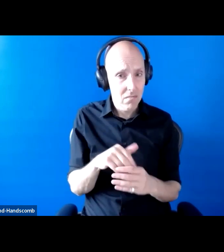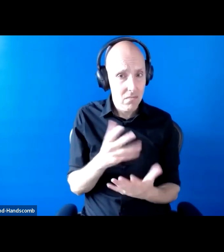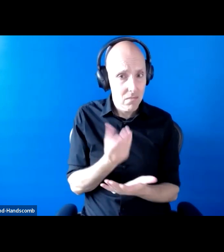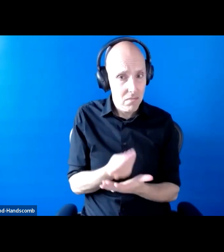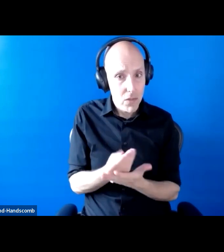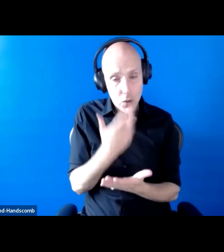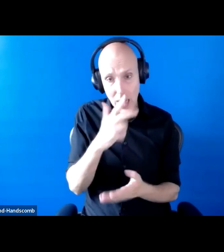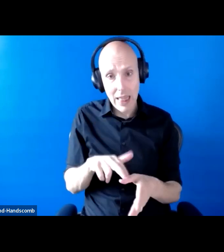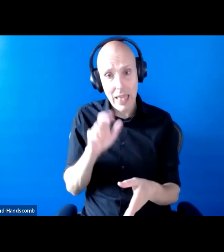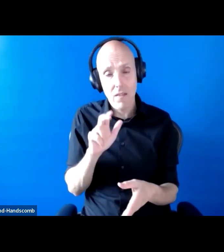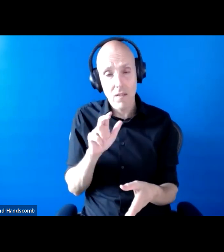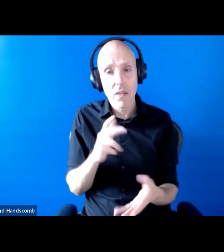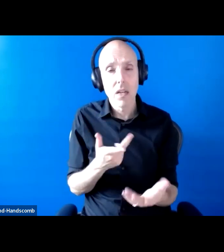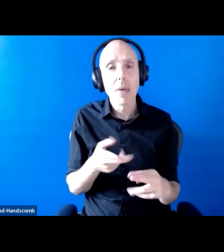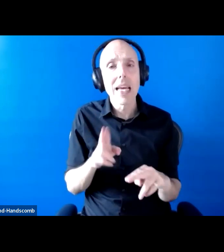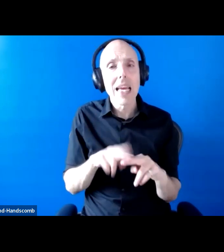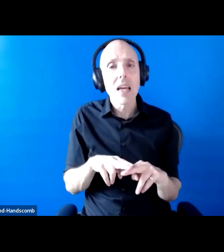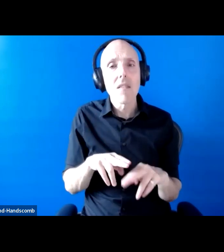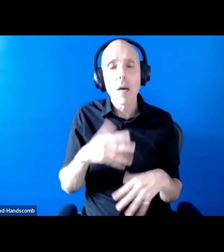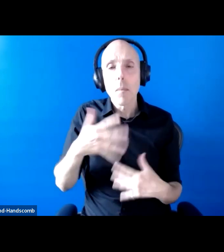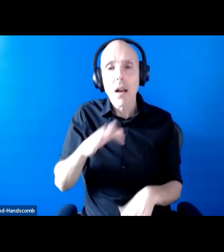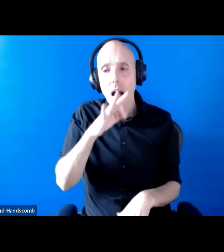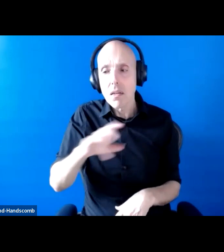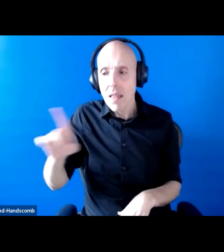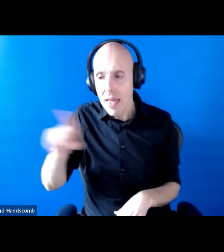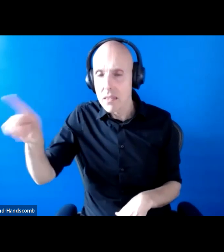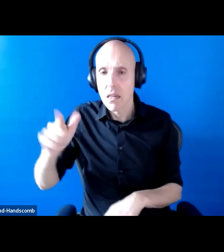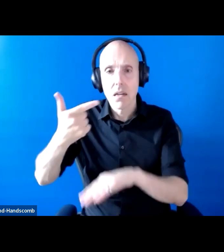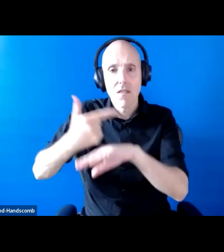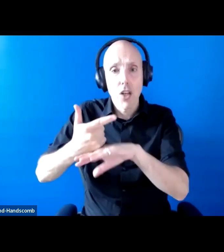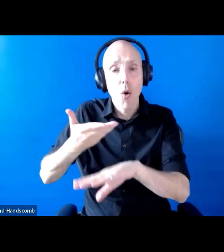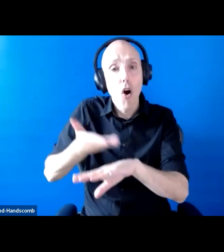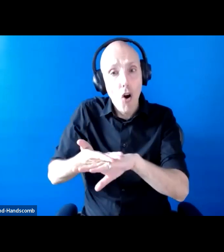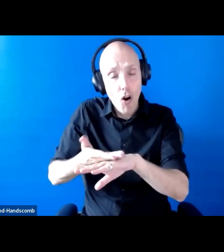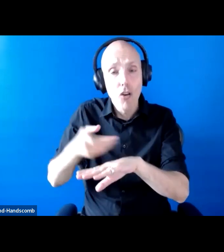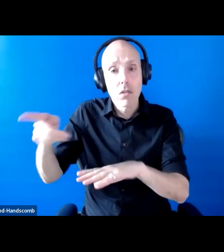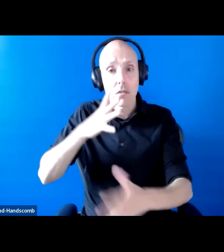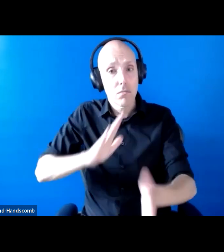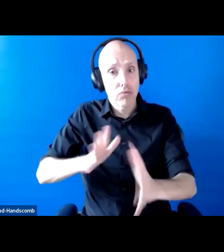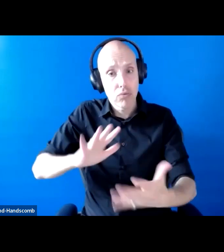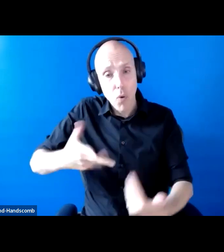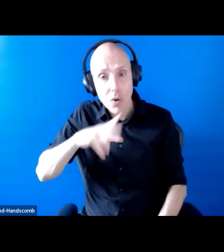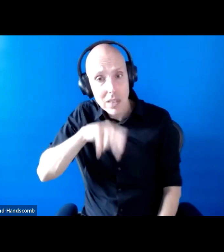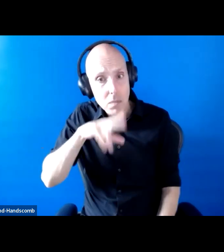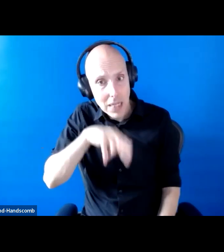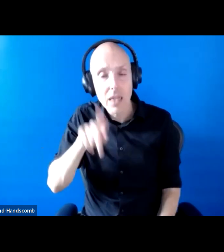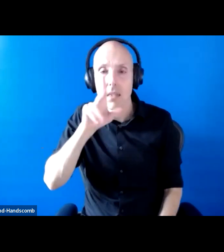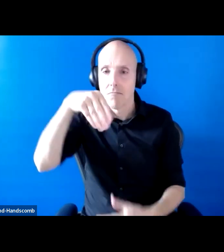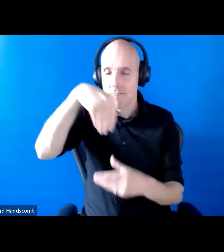speak verbally and have your video shared that that will be included in the recording so just be aware